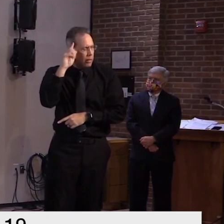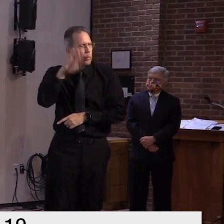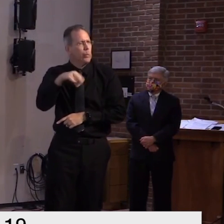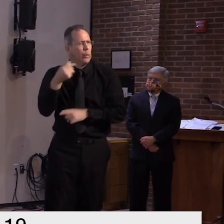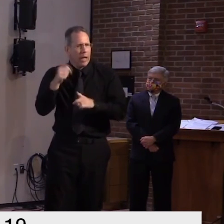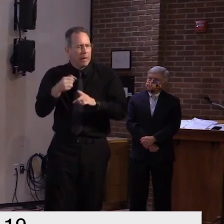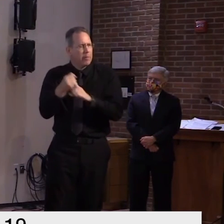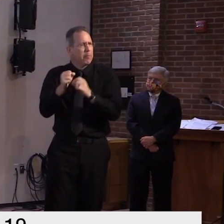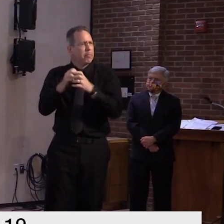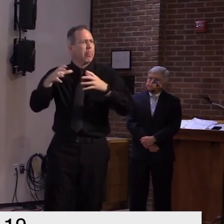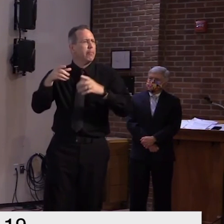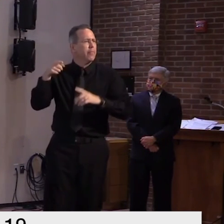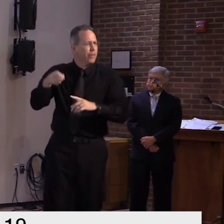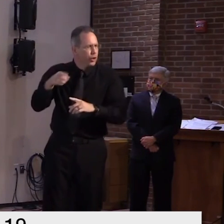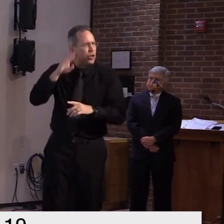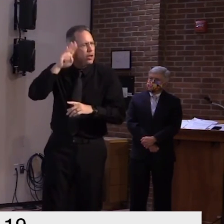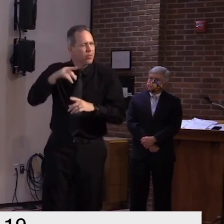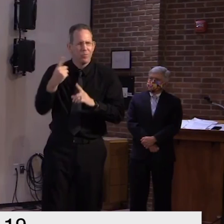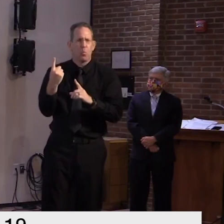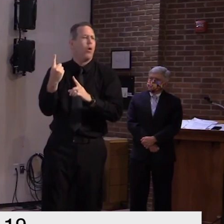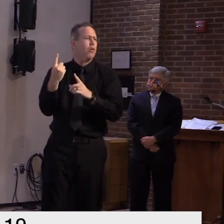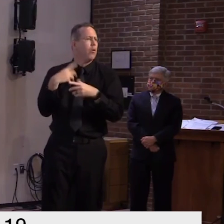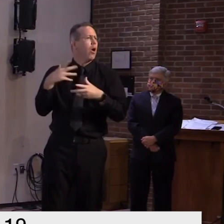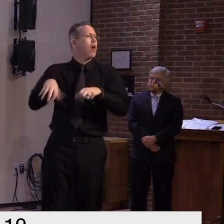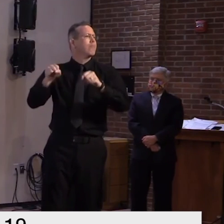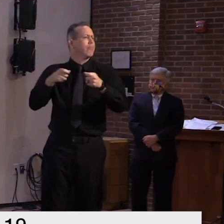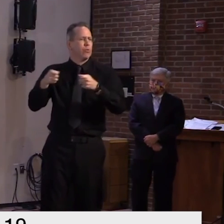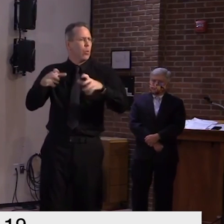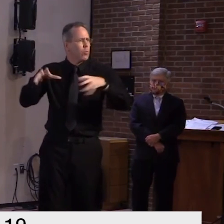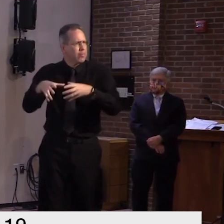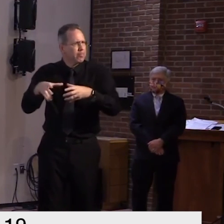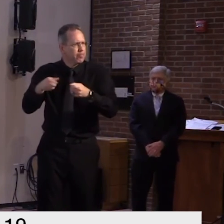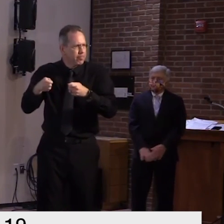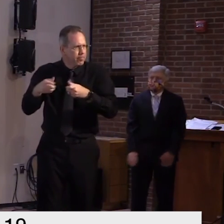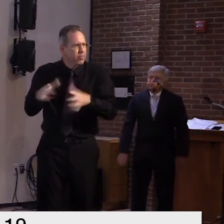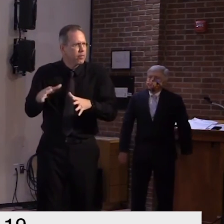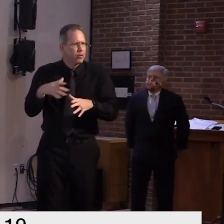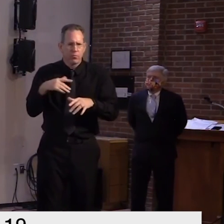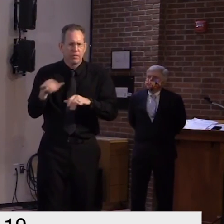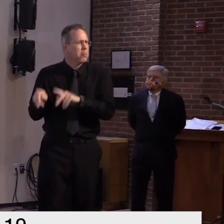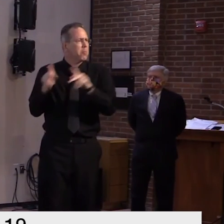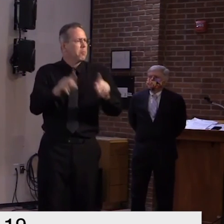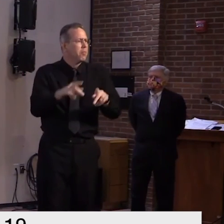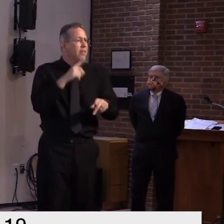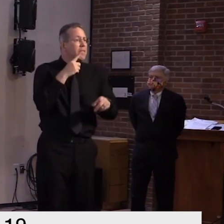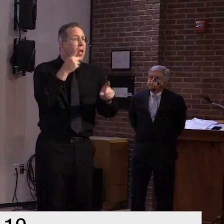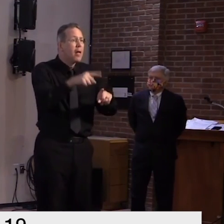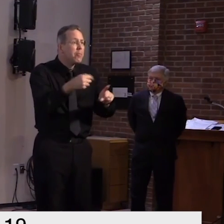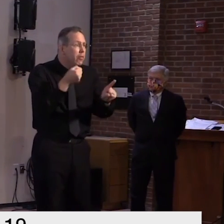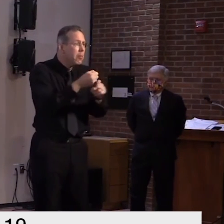magnitude and we'll continue to build on that success and and build our capacity at the same time